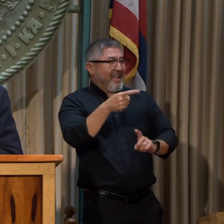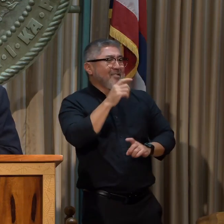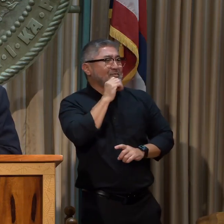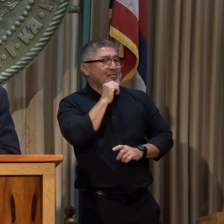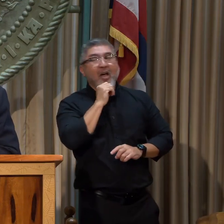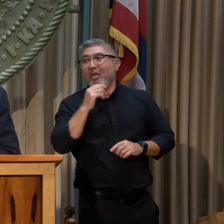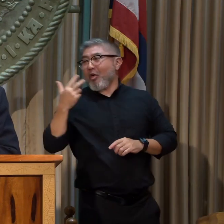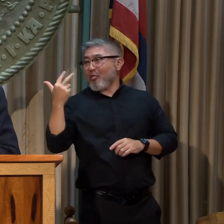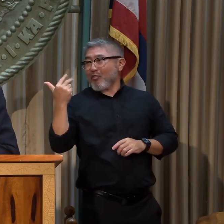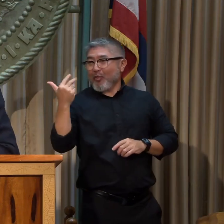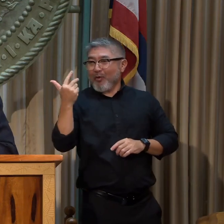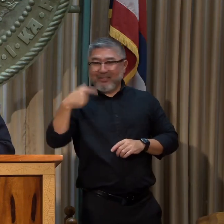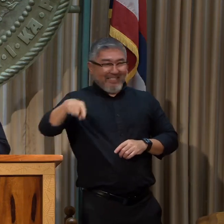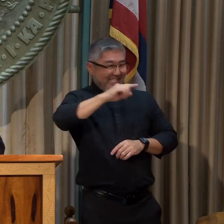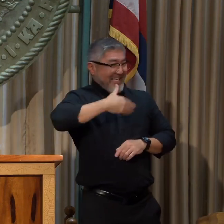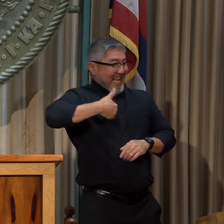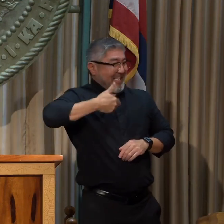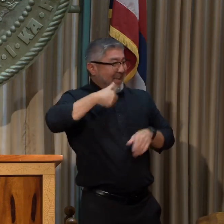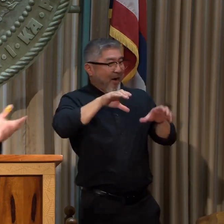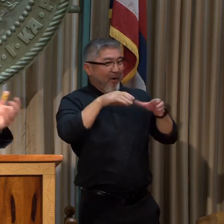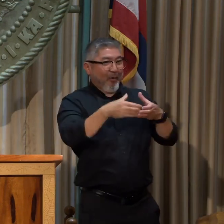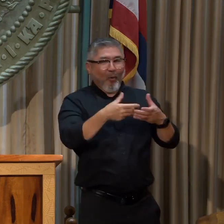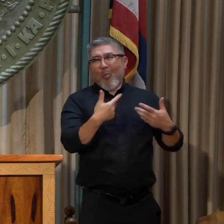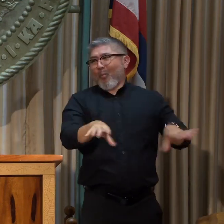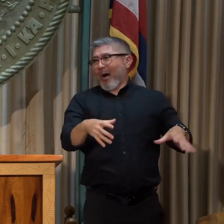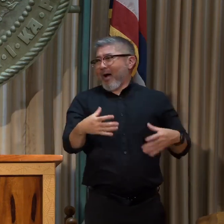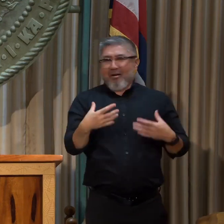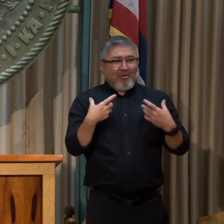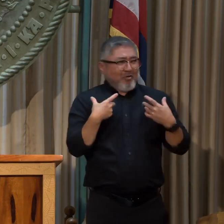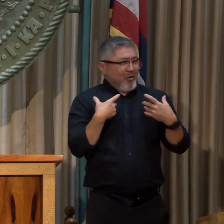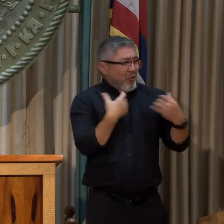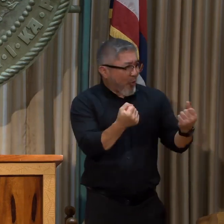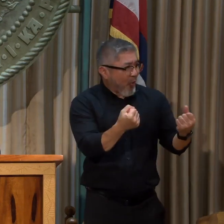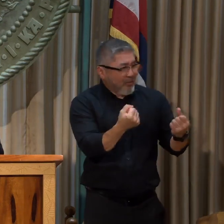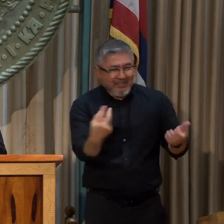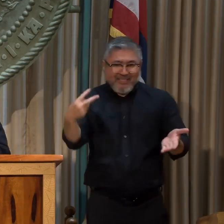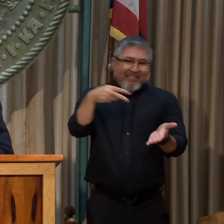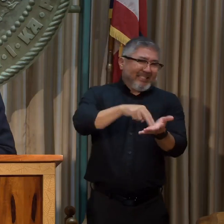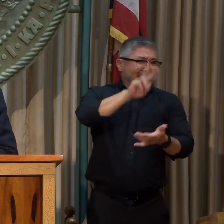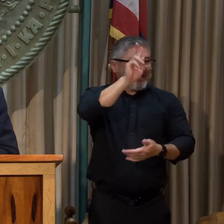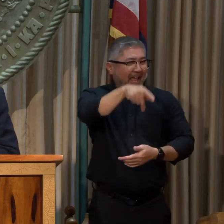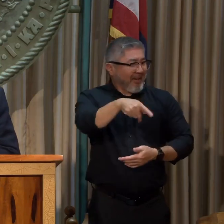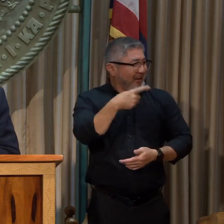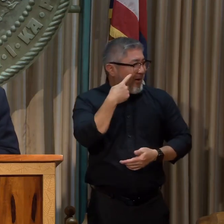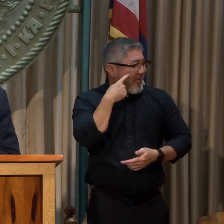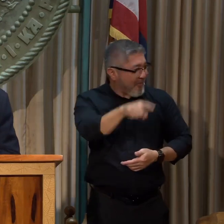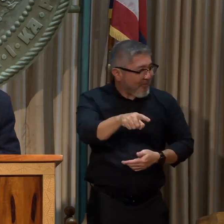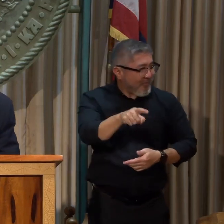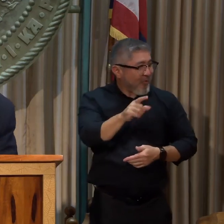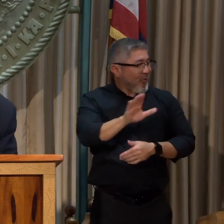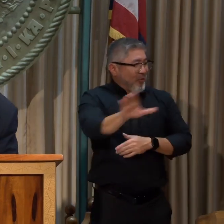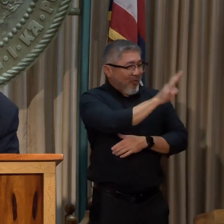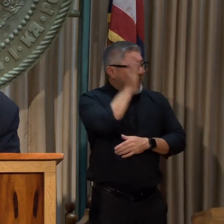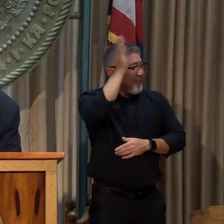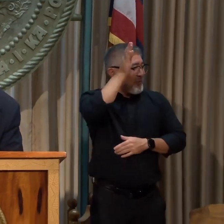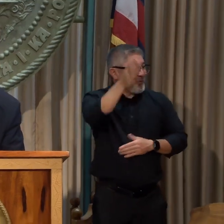courage at a very young age to stand up and fight for their future and for all of our future. So mahalo, guys. Appreciate you.